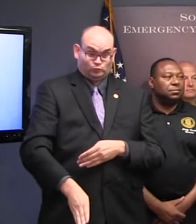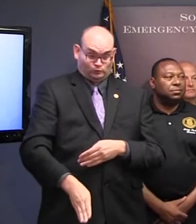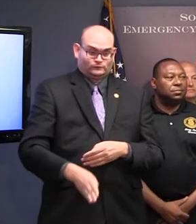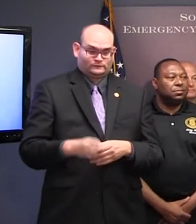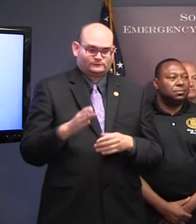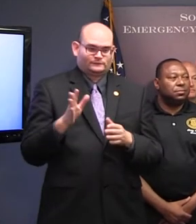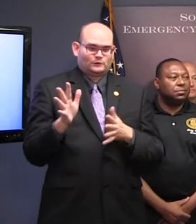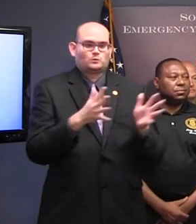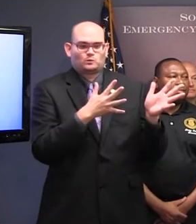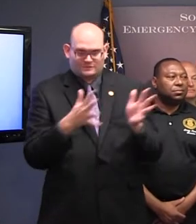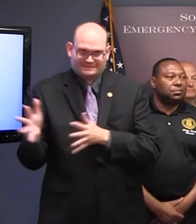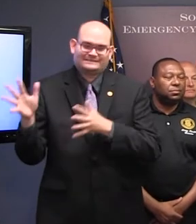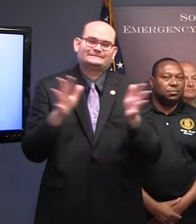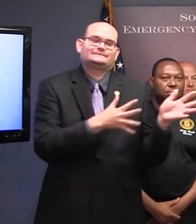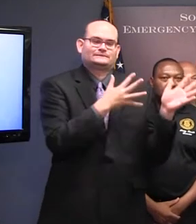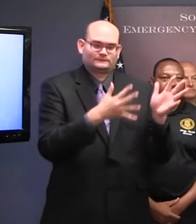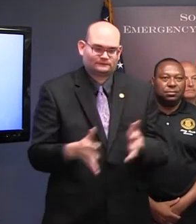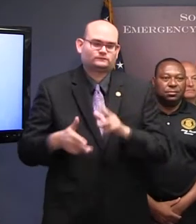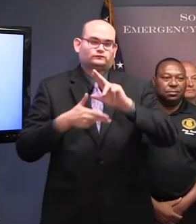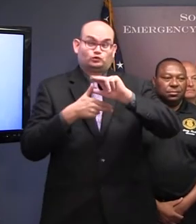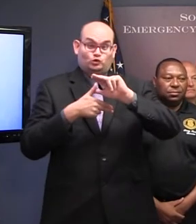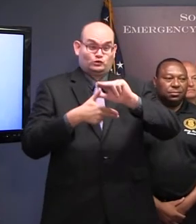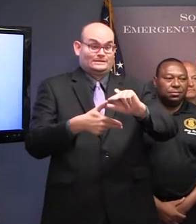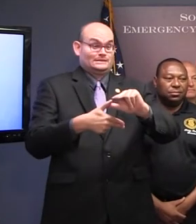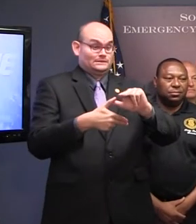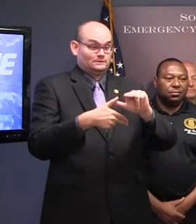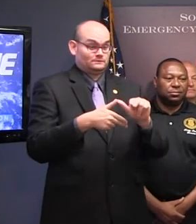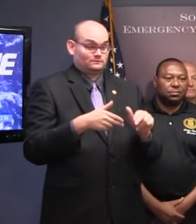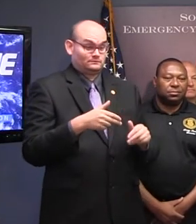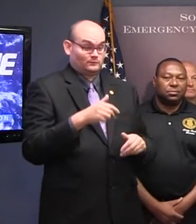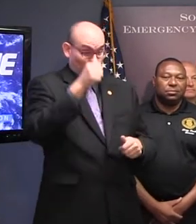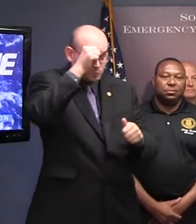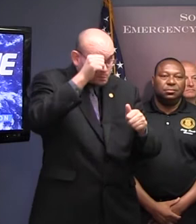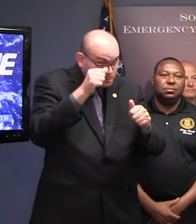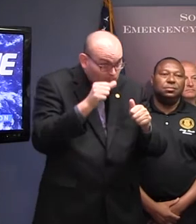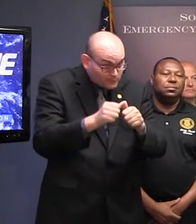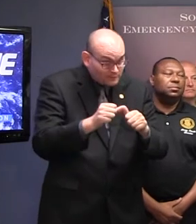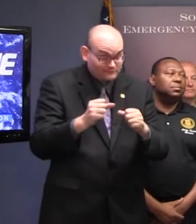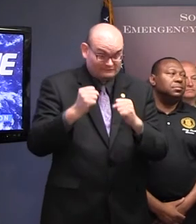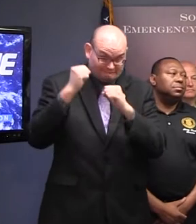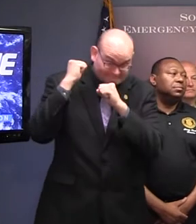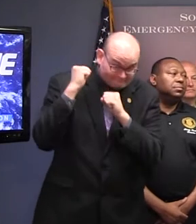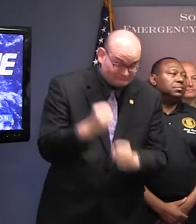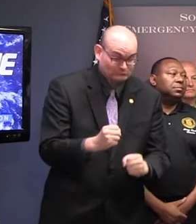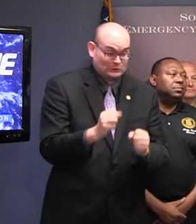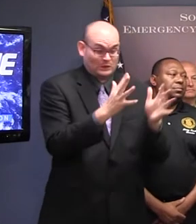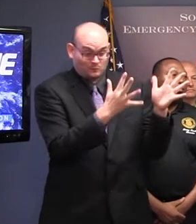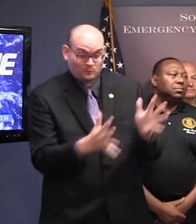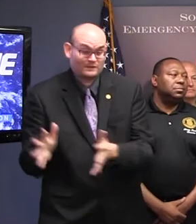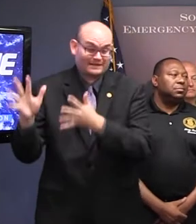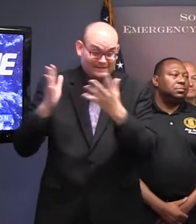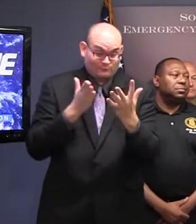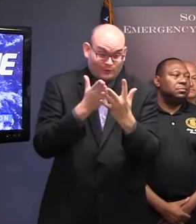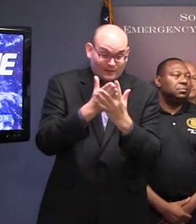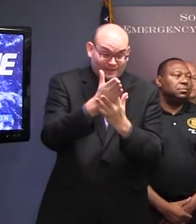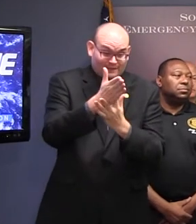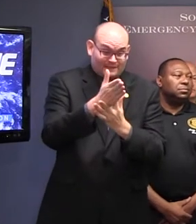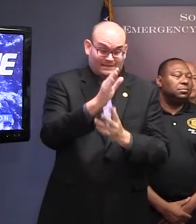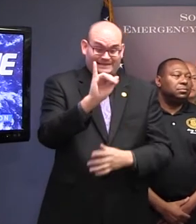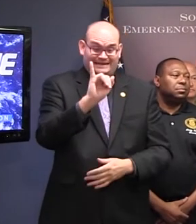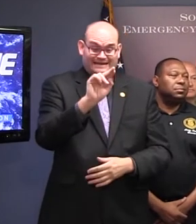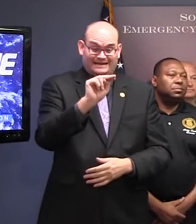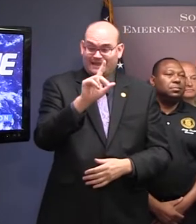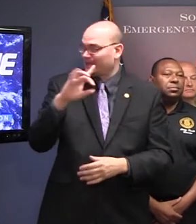winds, yes, the hurricane-force winds. And the one thing to remember, these strong winds are going to extend all the way inland throughout the state, where if you look at, you know,